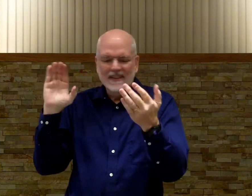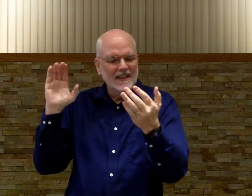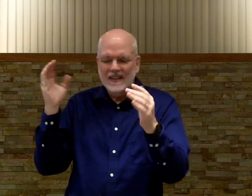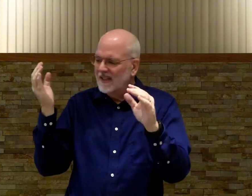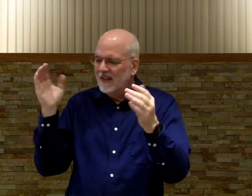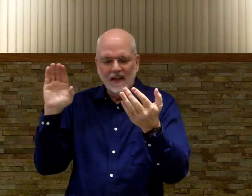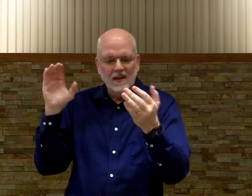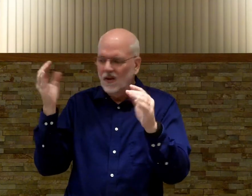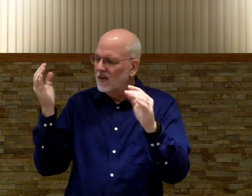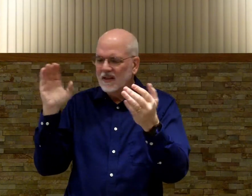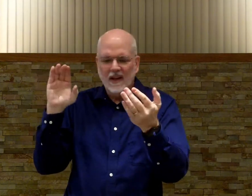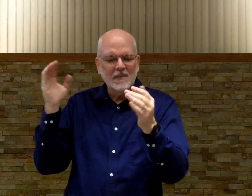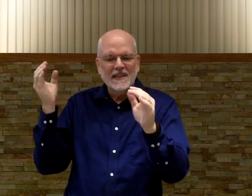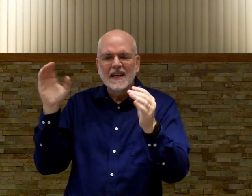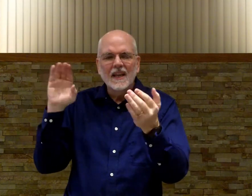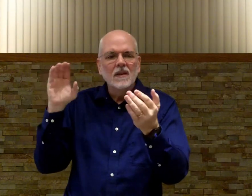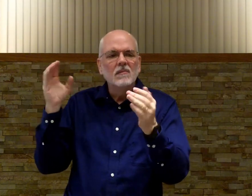this the the look the thing seems